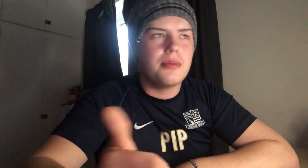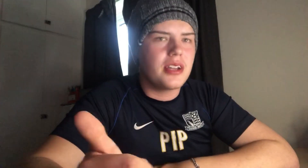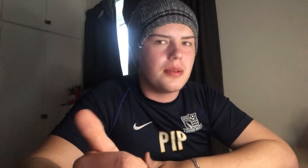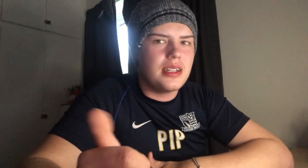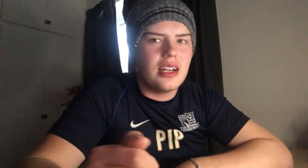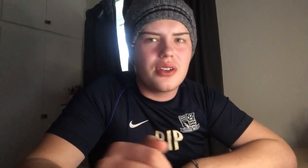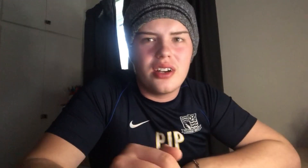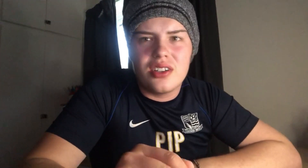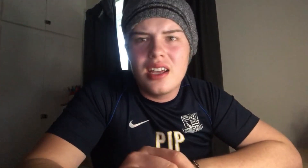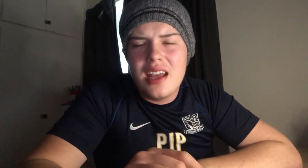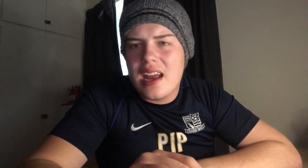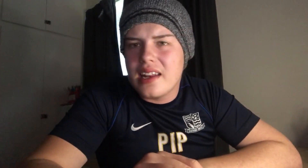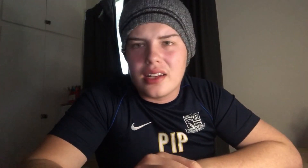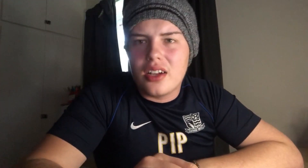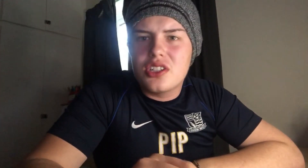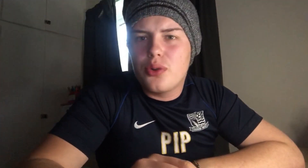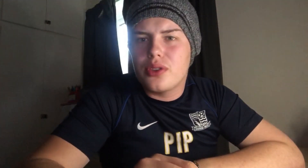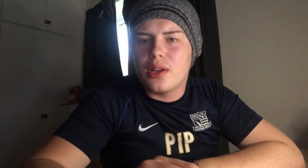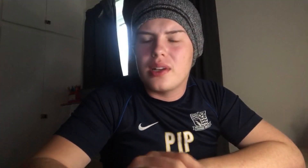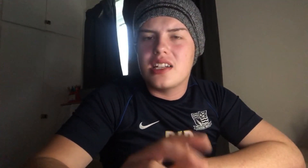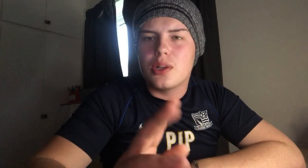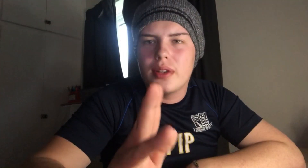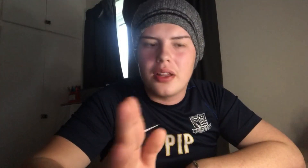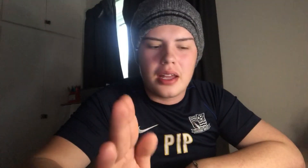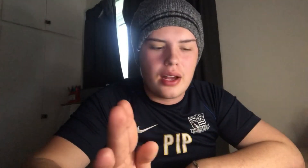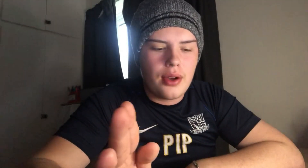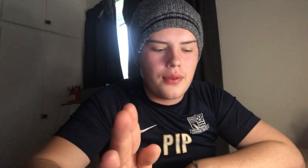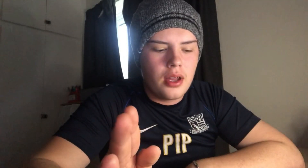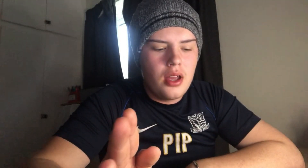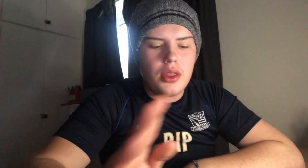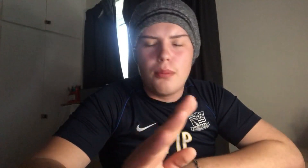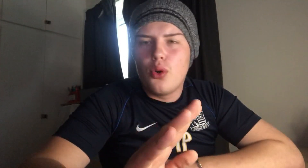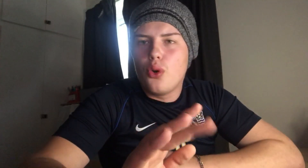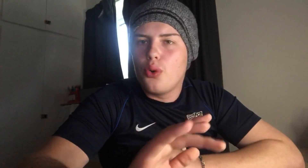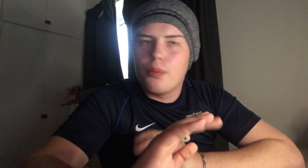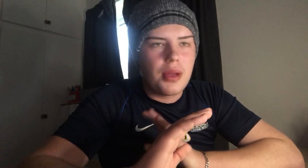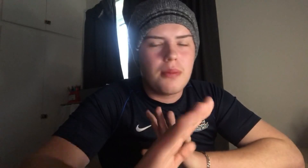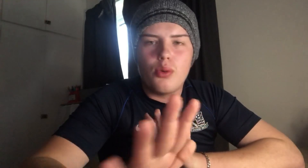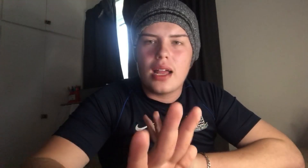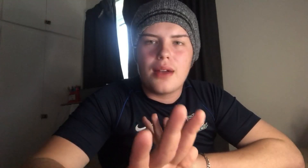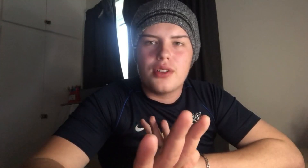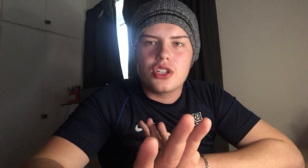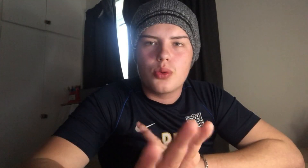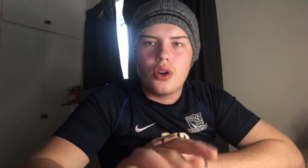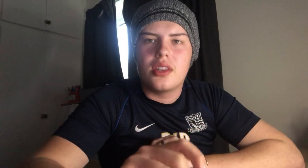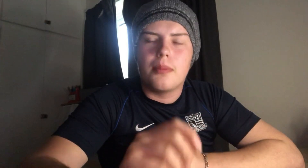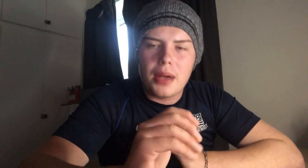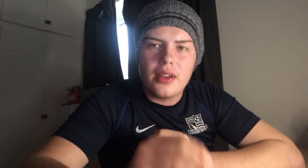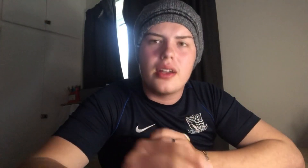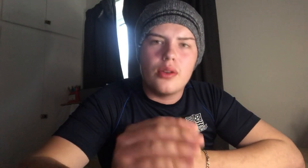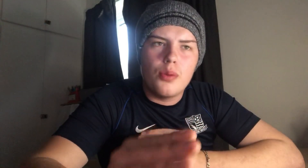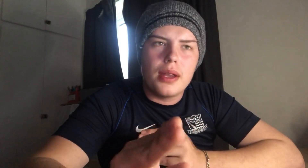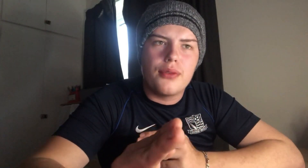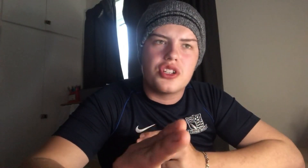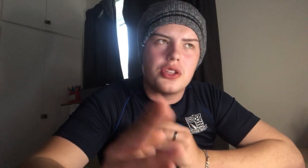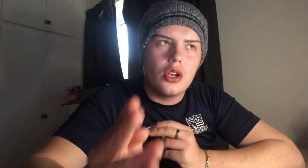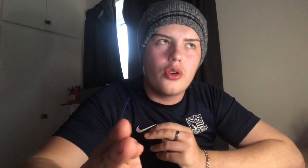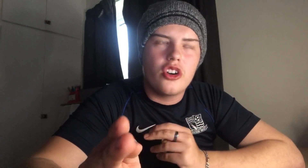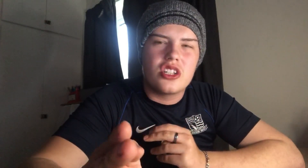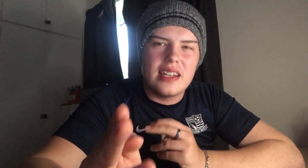maybe pick up a yellow card, anything like I still think we need someone like that, however, the more people we have in a squad, the better it will be for us in the long run, because